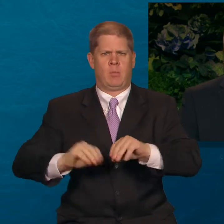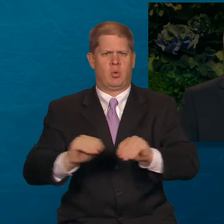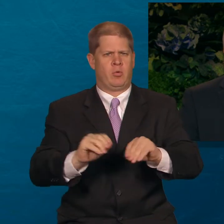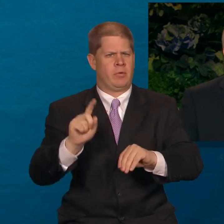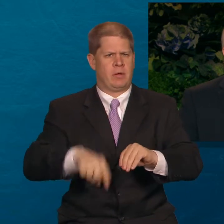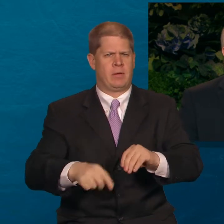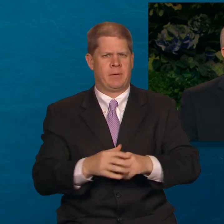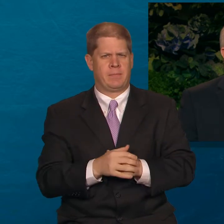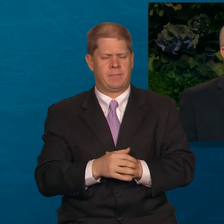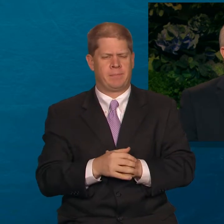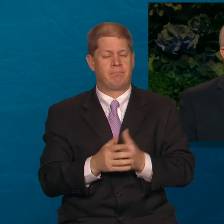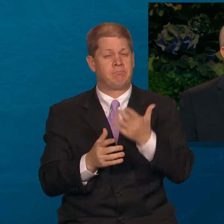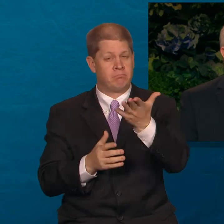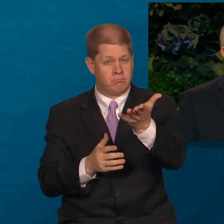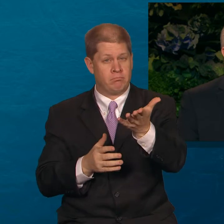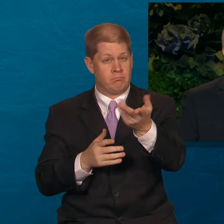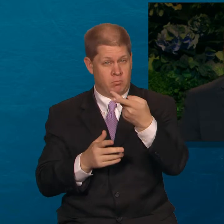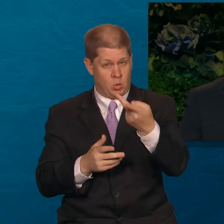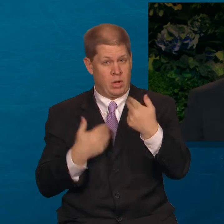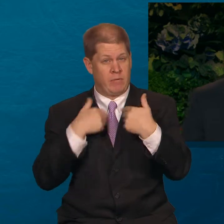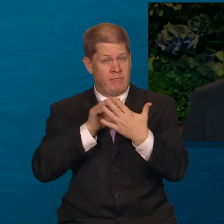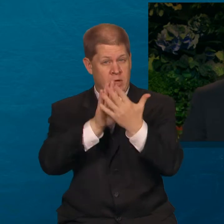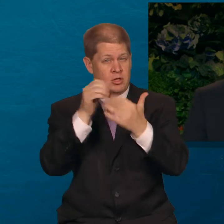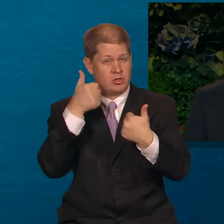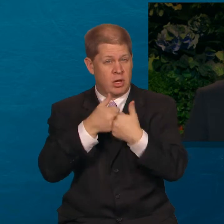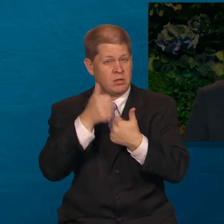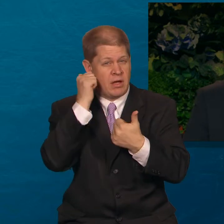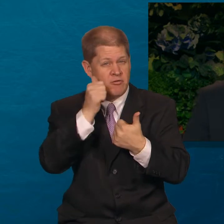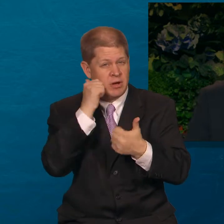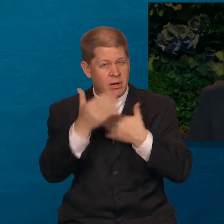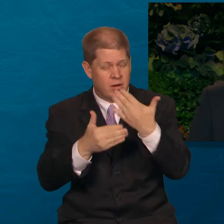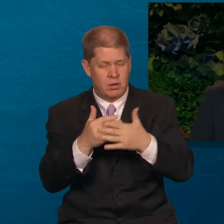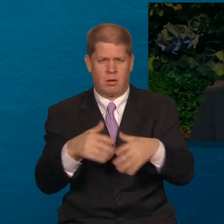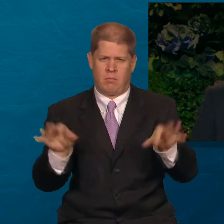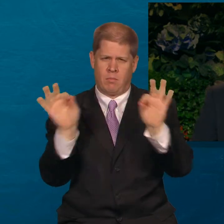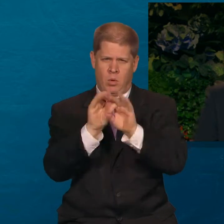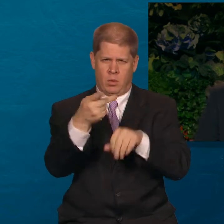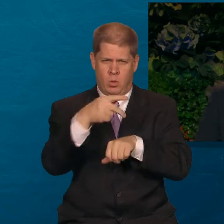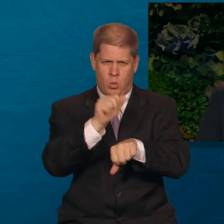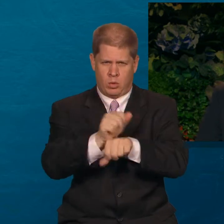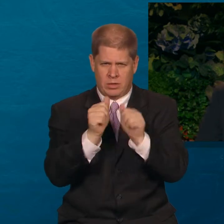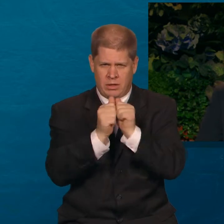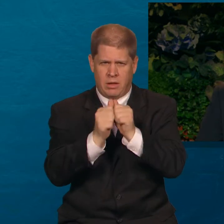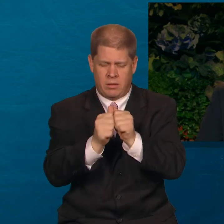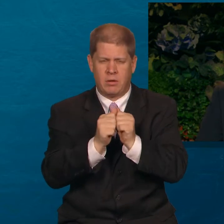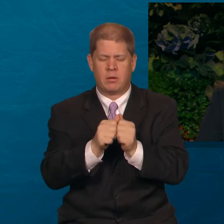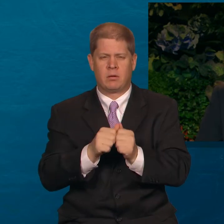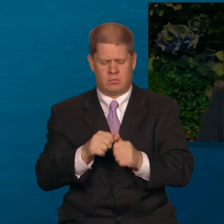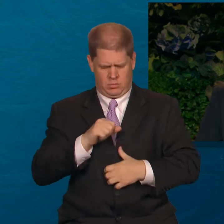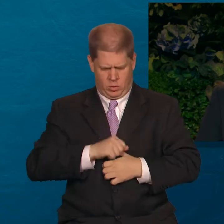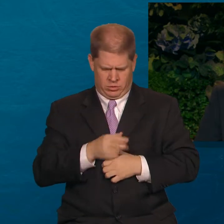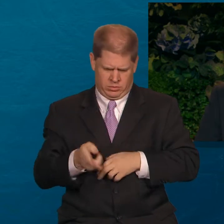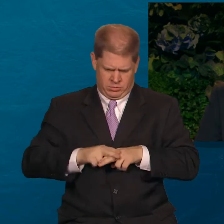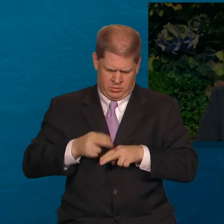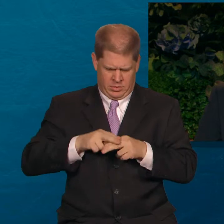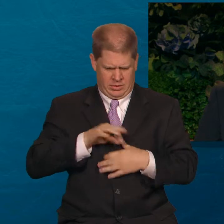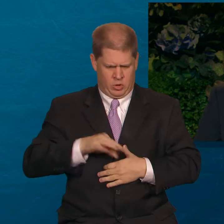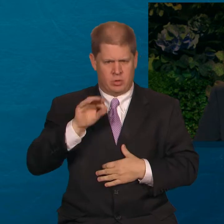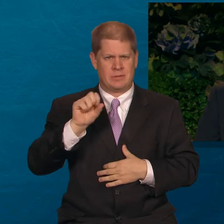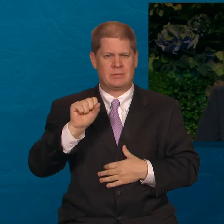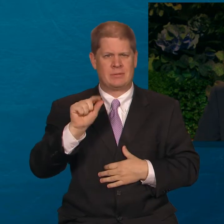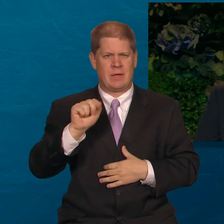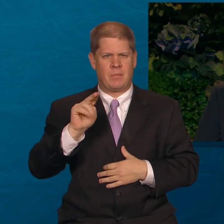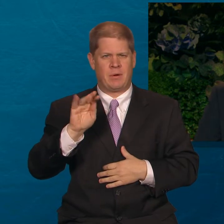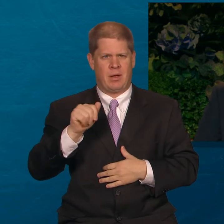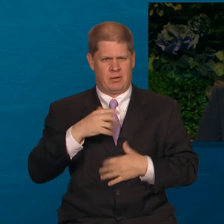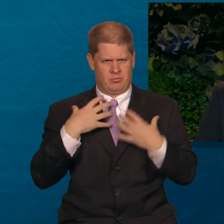Because we face challenges every day, it is important that we work on our spiritual stamina every day. When we